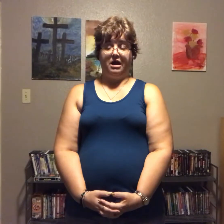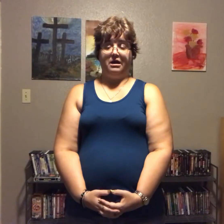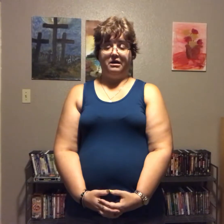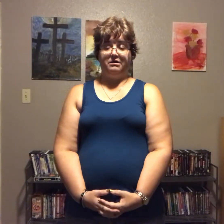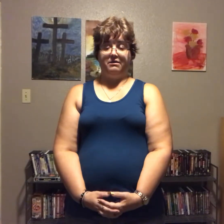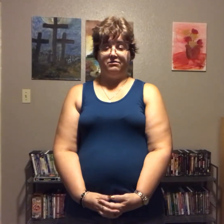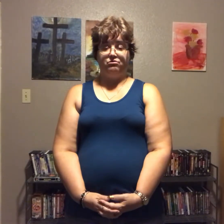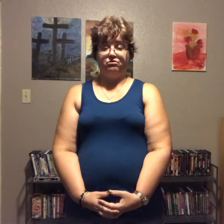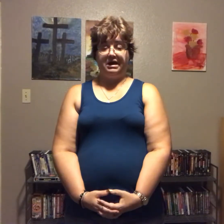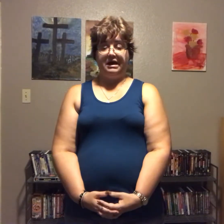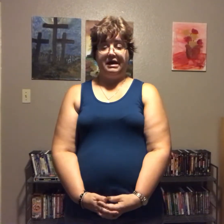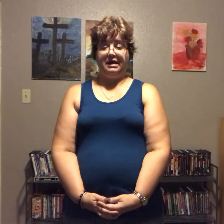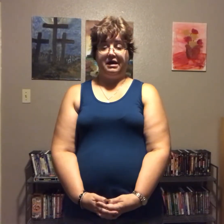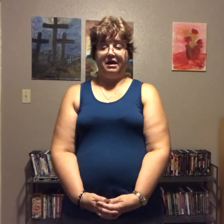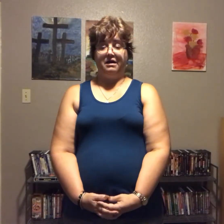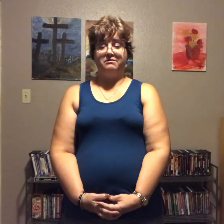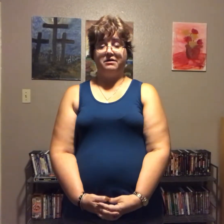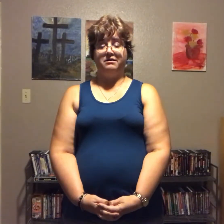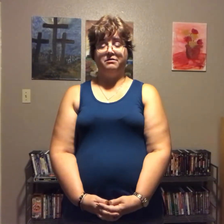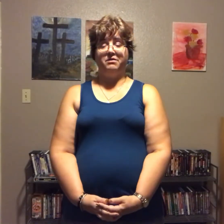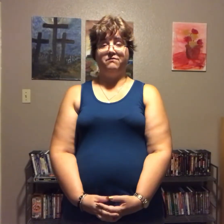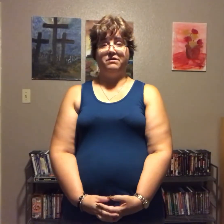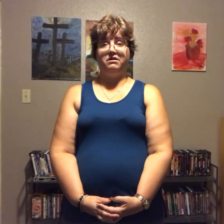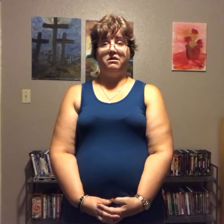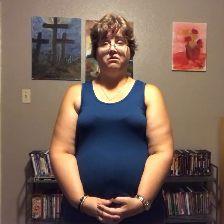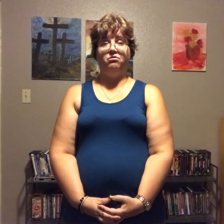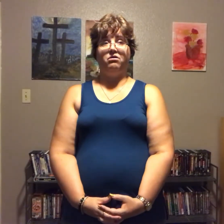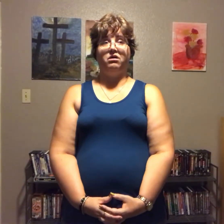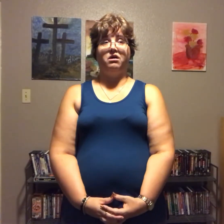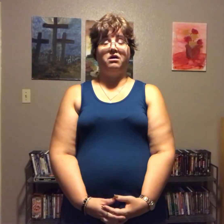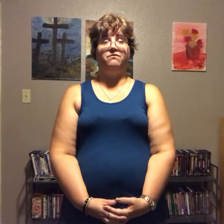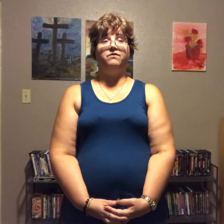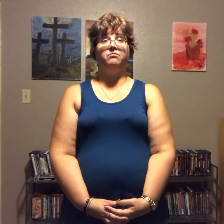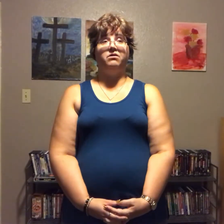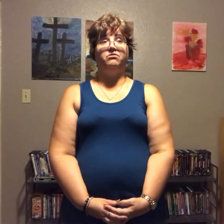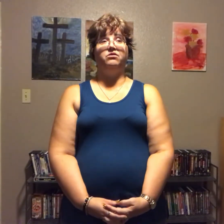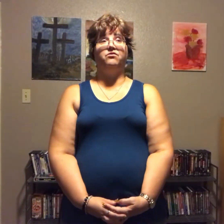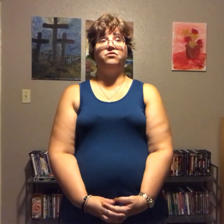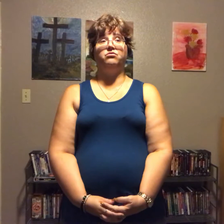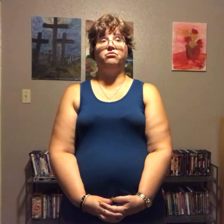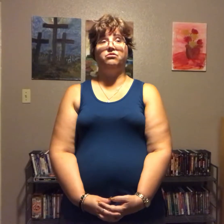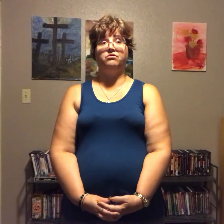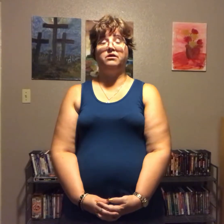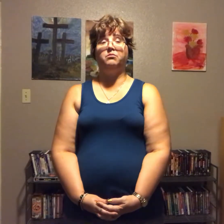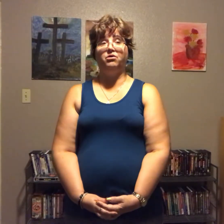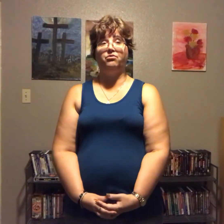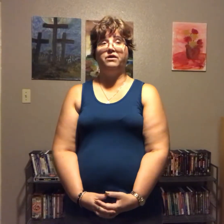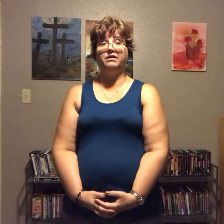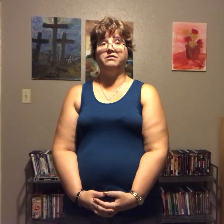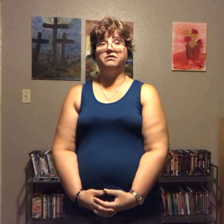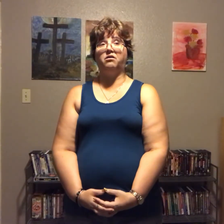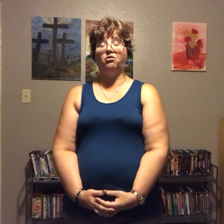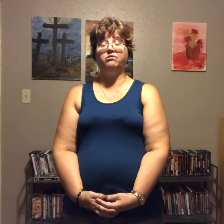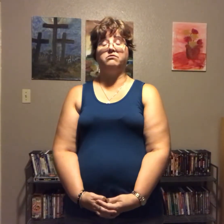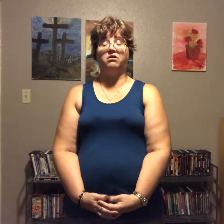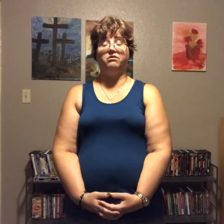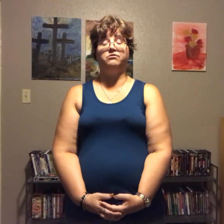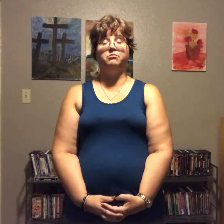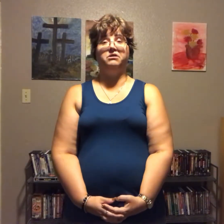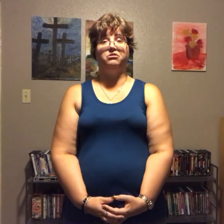and yesterday as I done my video I kind of felt myself doing the same old thing that always caused me to